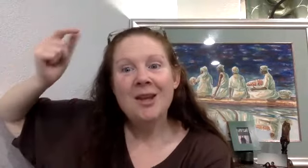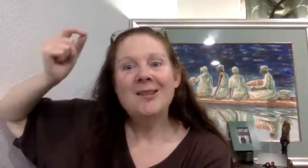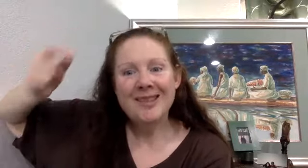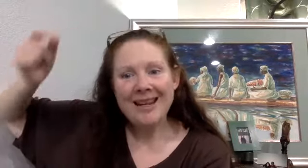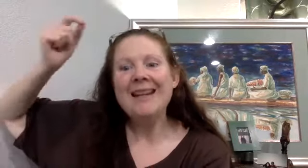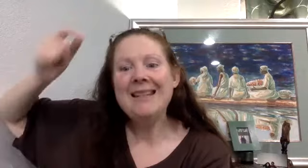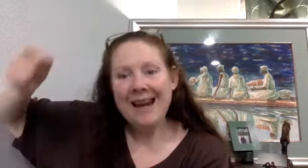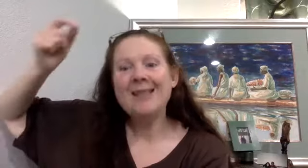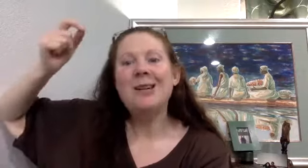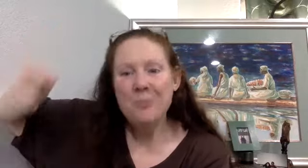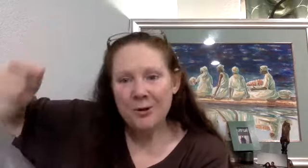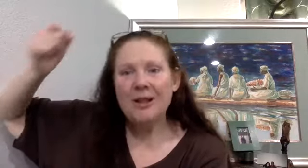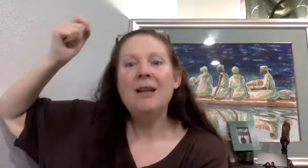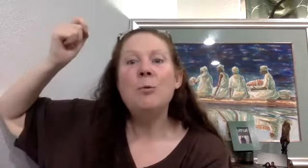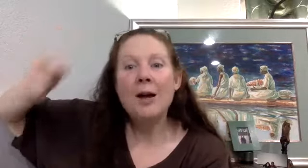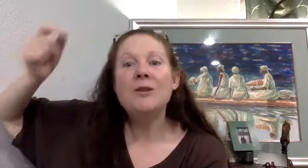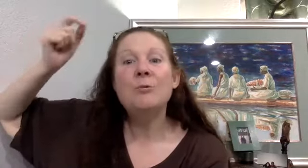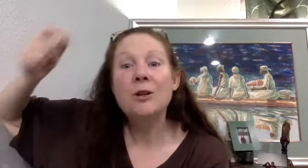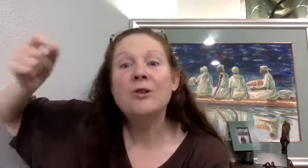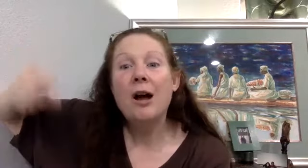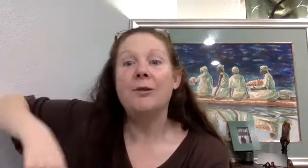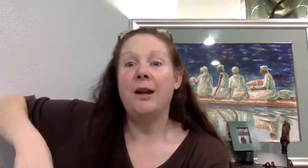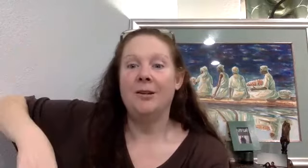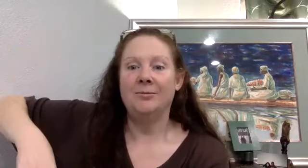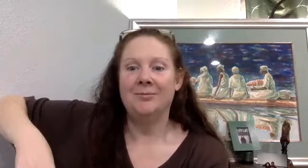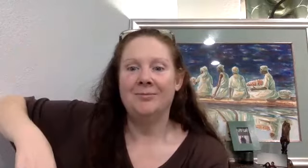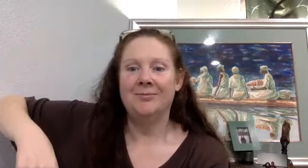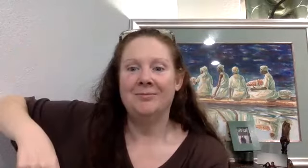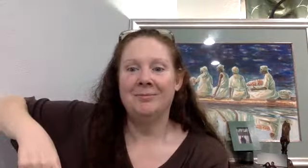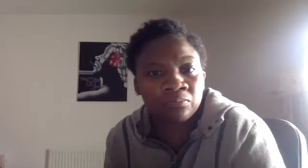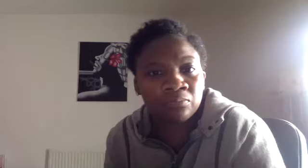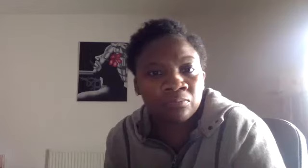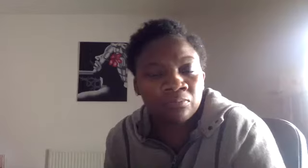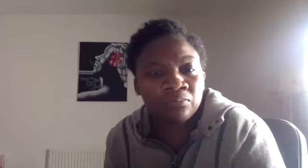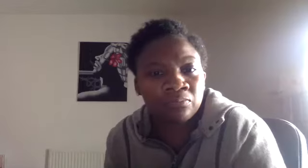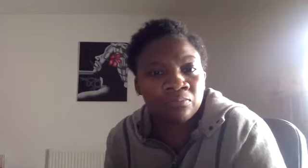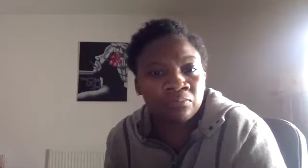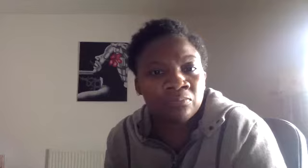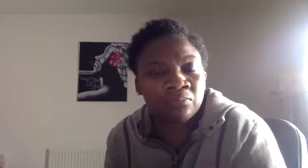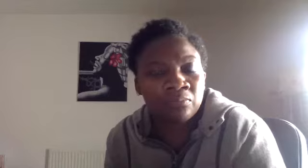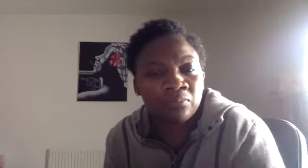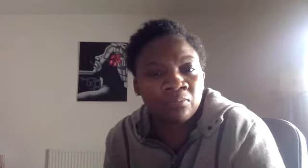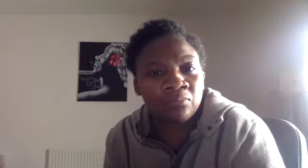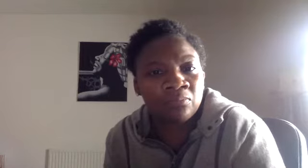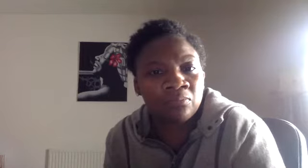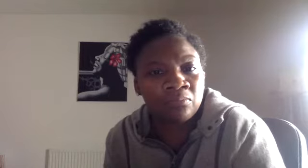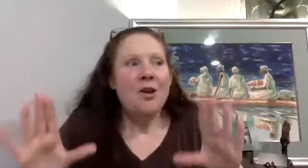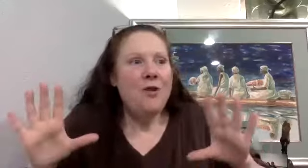Singing and dance in community was the original health care. It was the way to remain vibrant because not